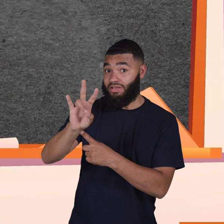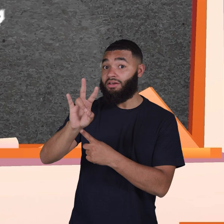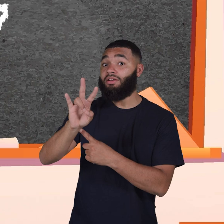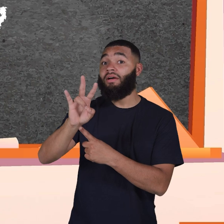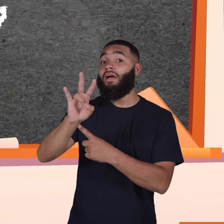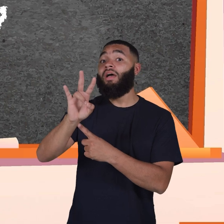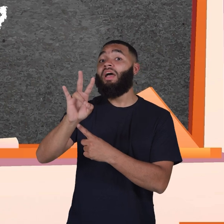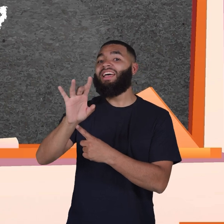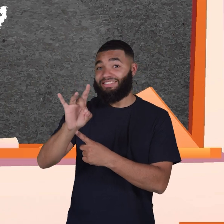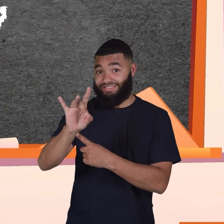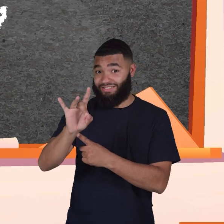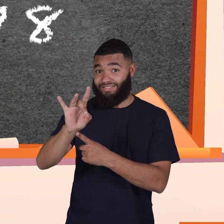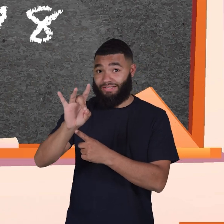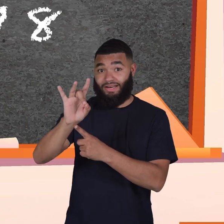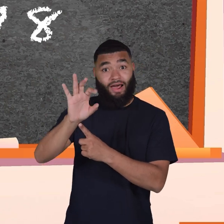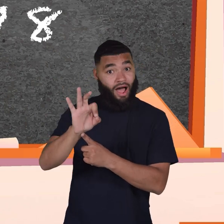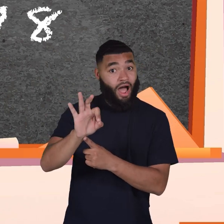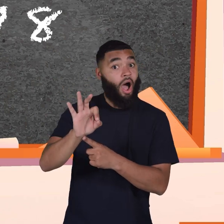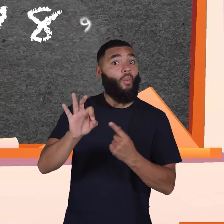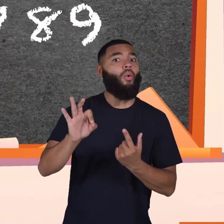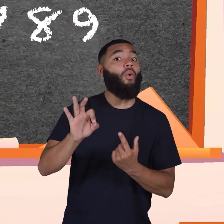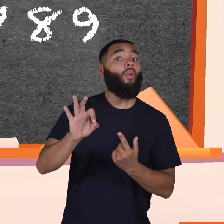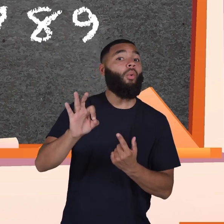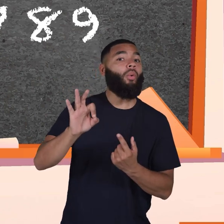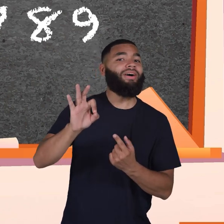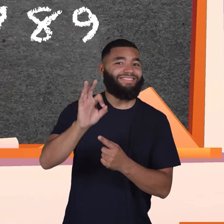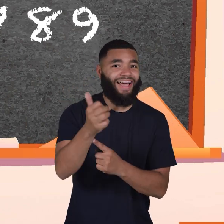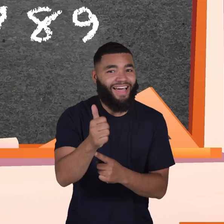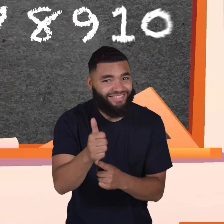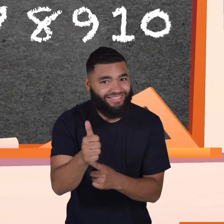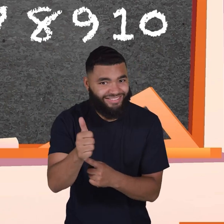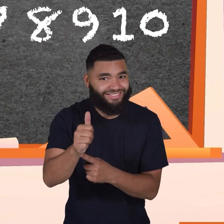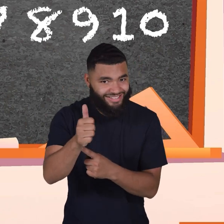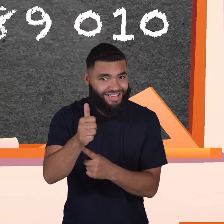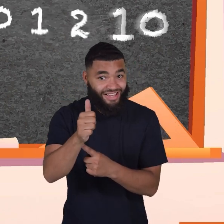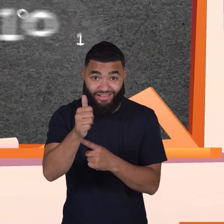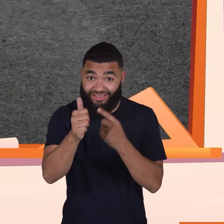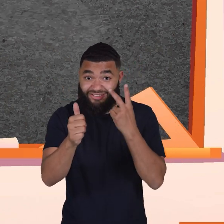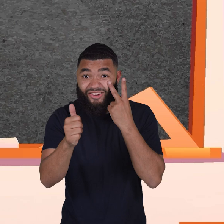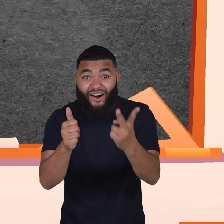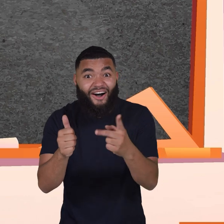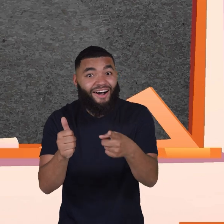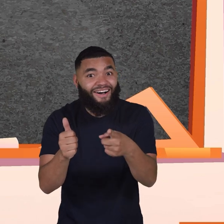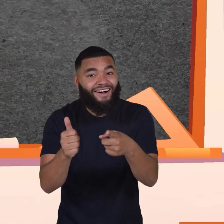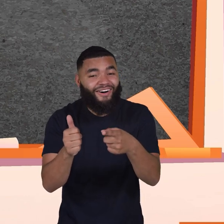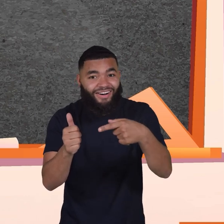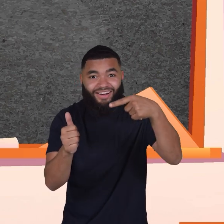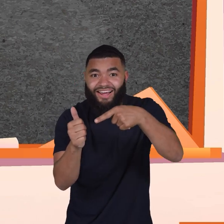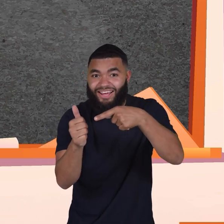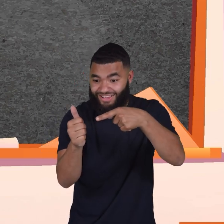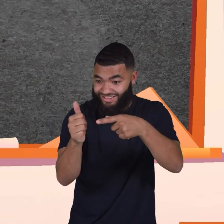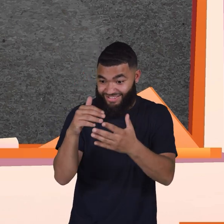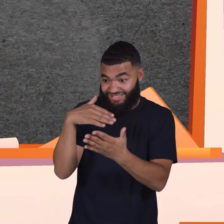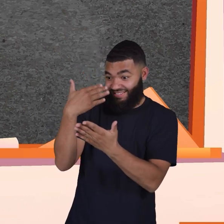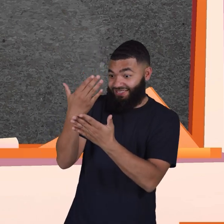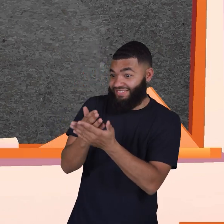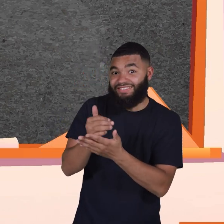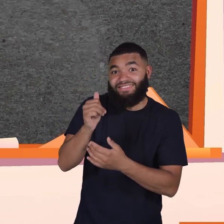seven, eight, nine, ten. Did you see that? When we got to the number